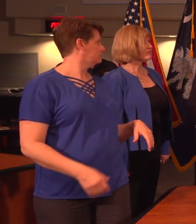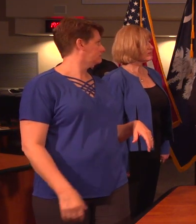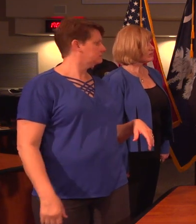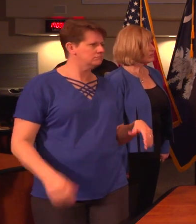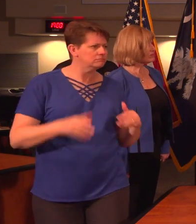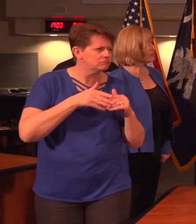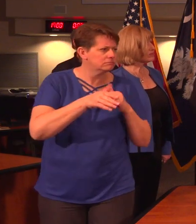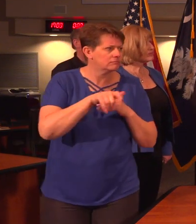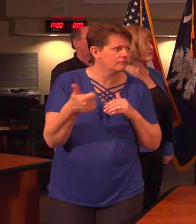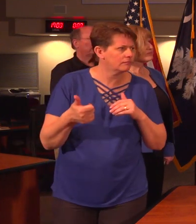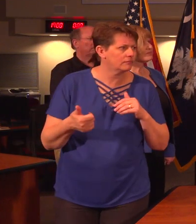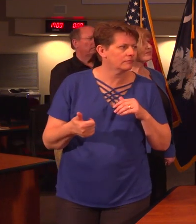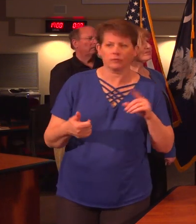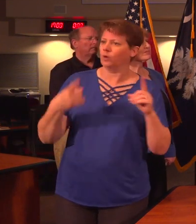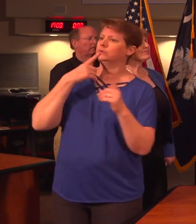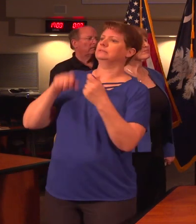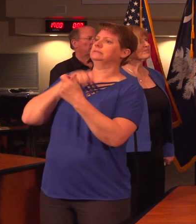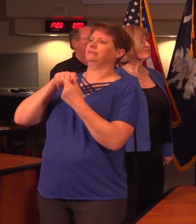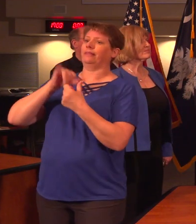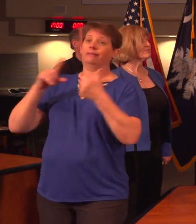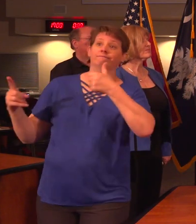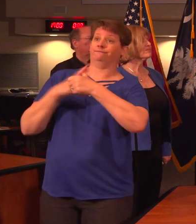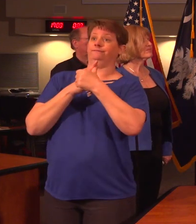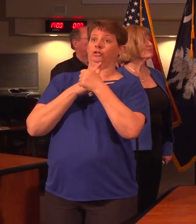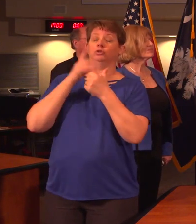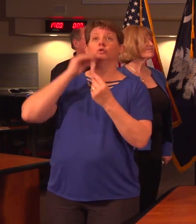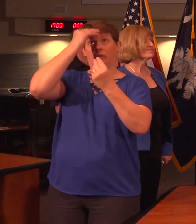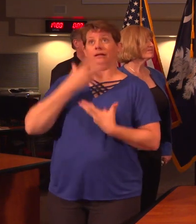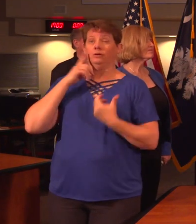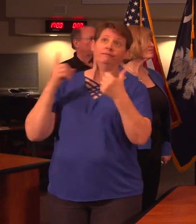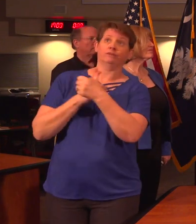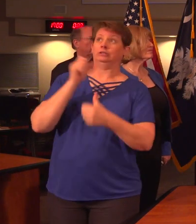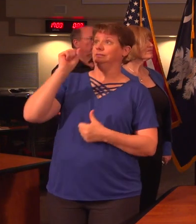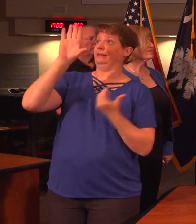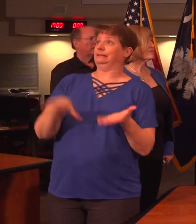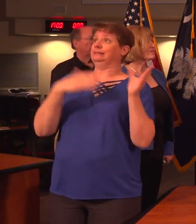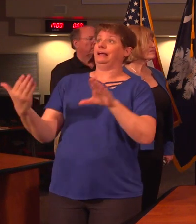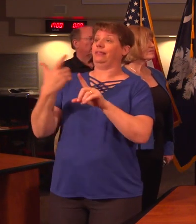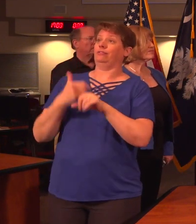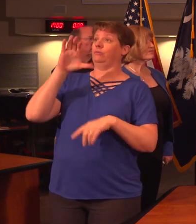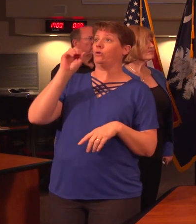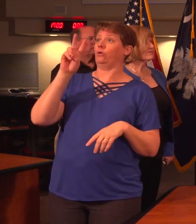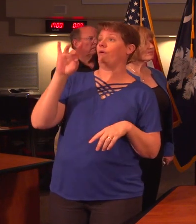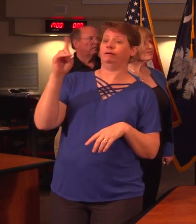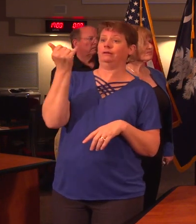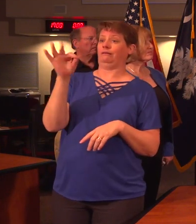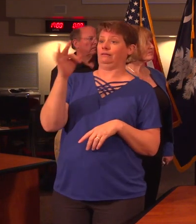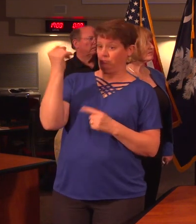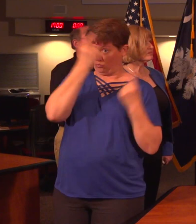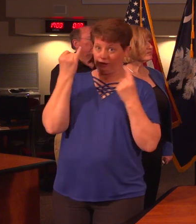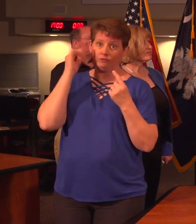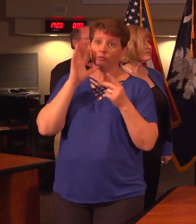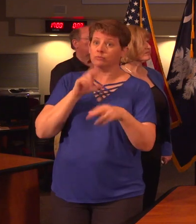Subsequential deaths? You mentioned specifically that you'd report the first South Carolina deaths from COVID-19 I'm wondering if all